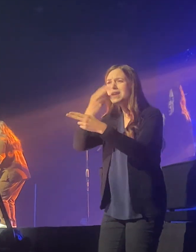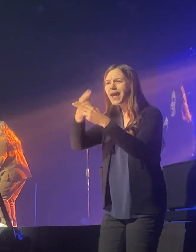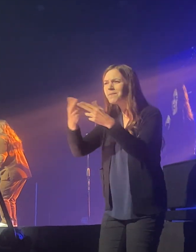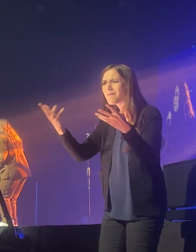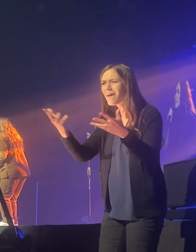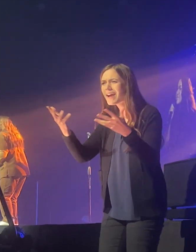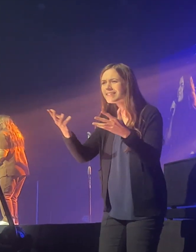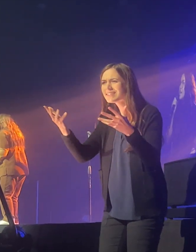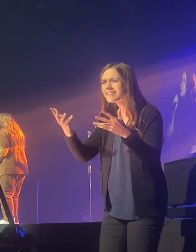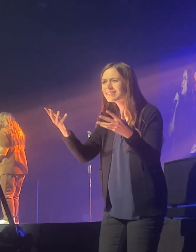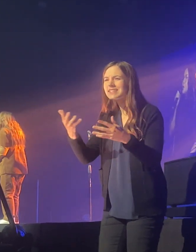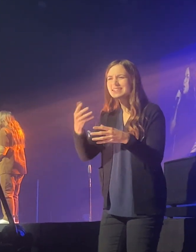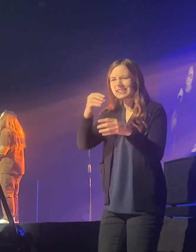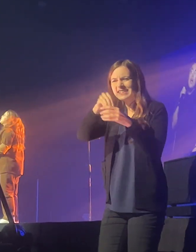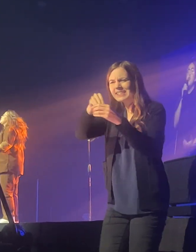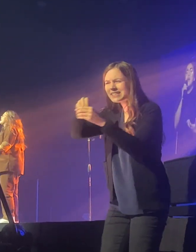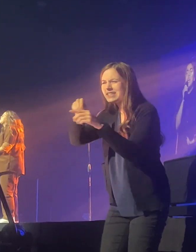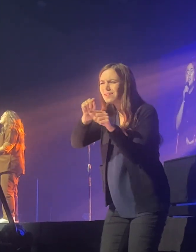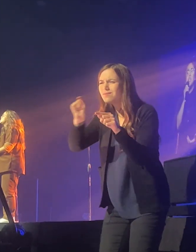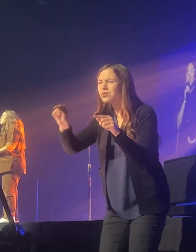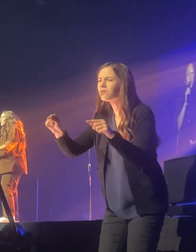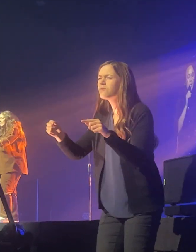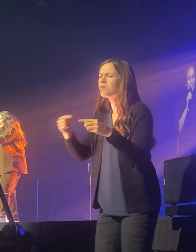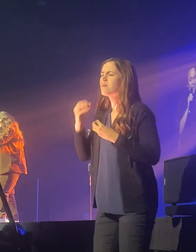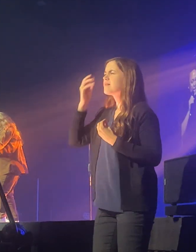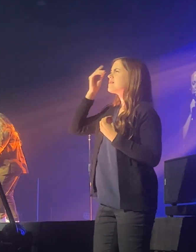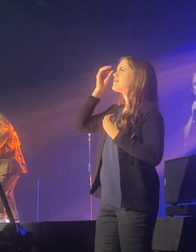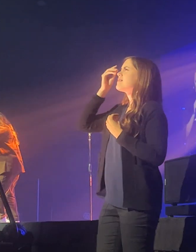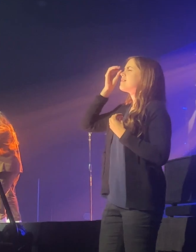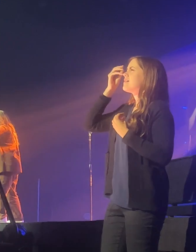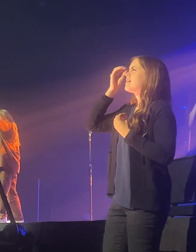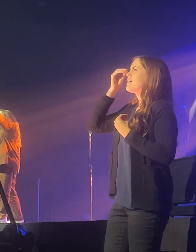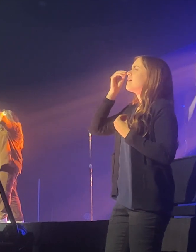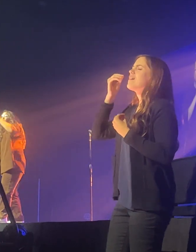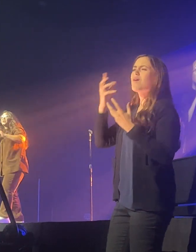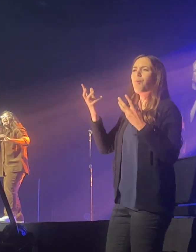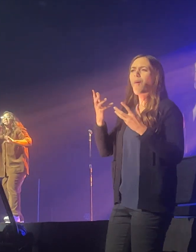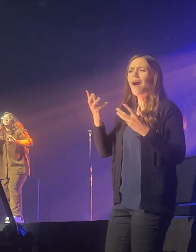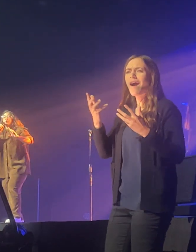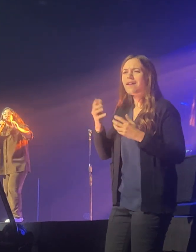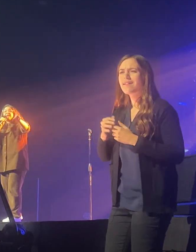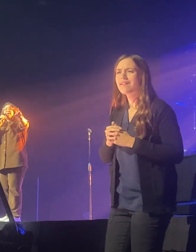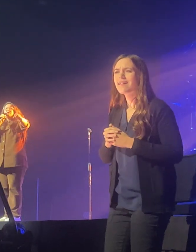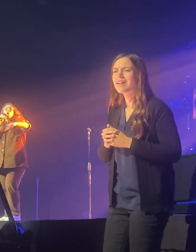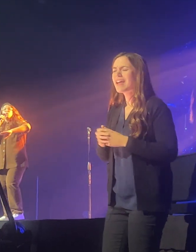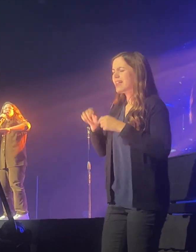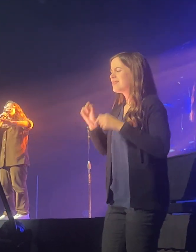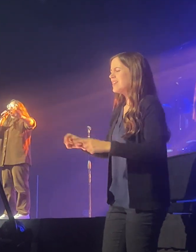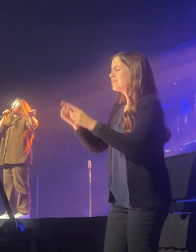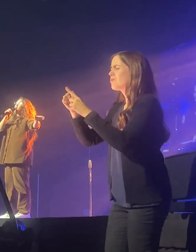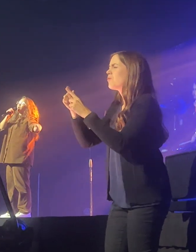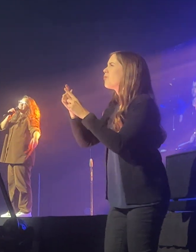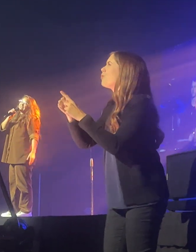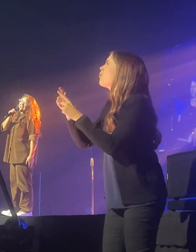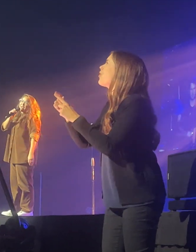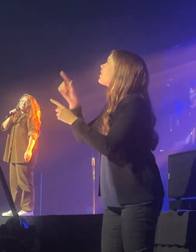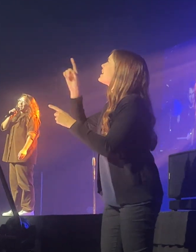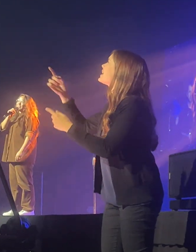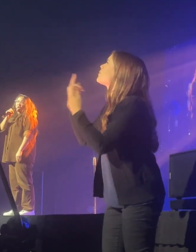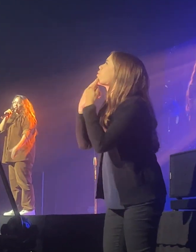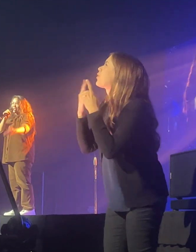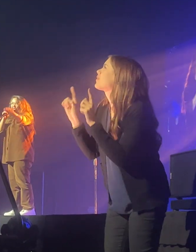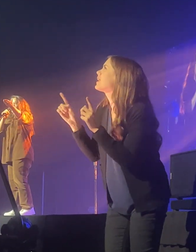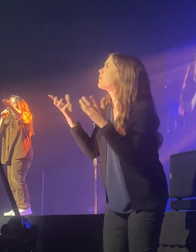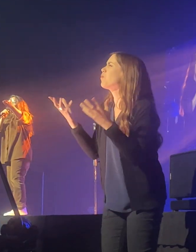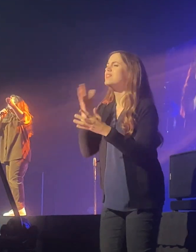What is stirring up inside of you? When you hear these words, that his word, that he word has proclaimed. What do you know is the name